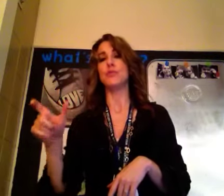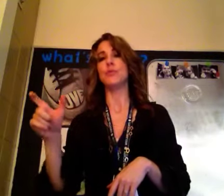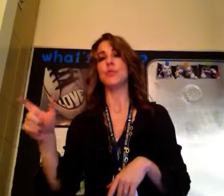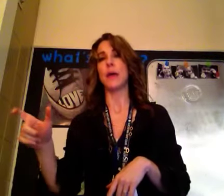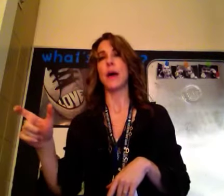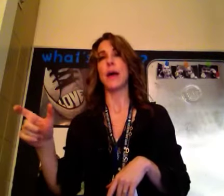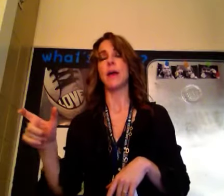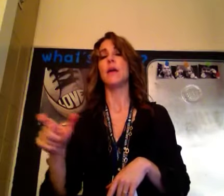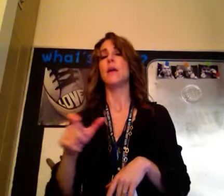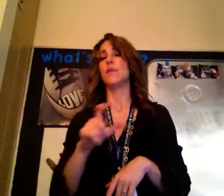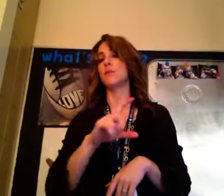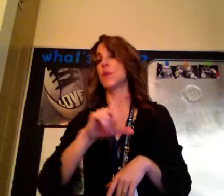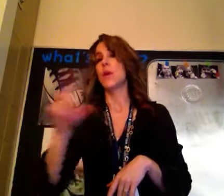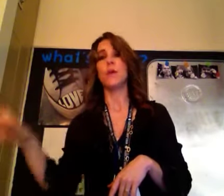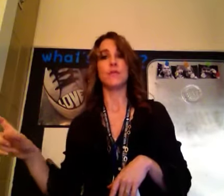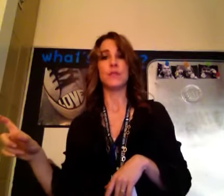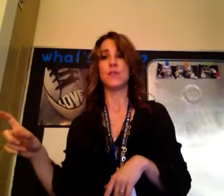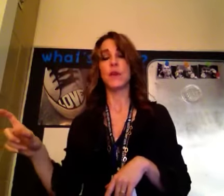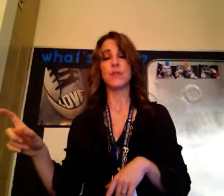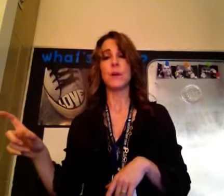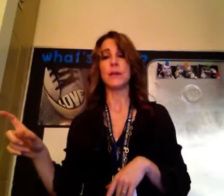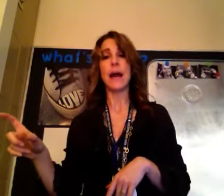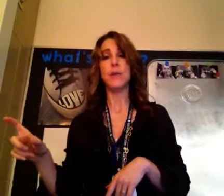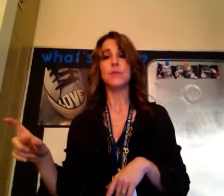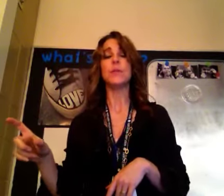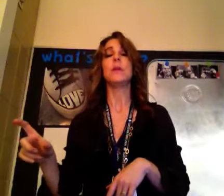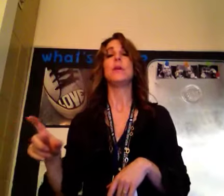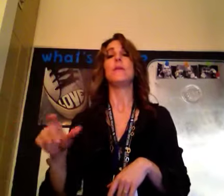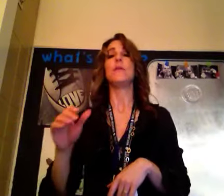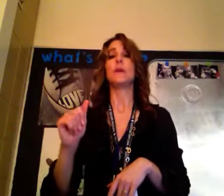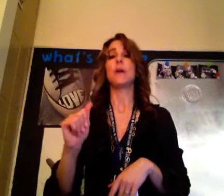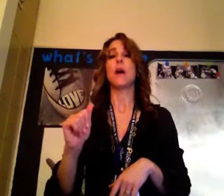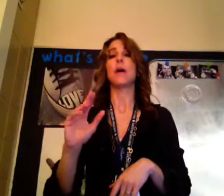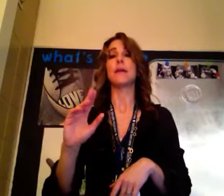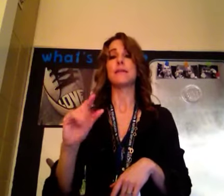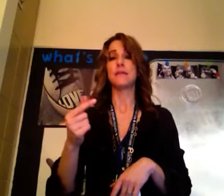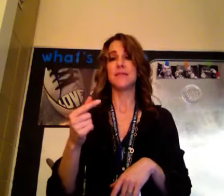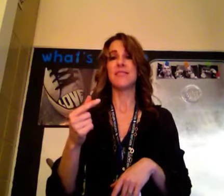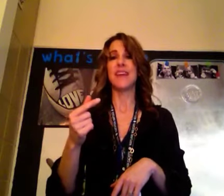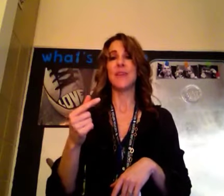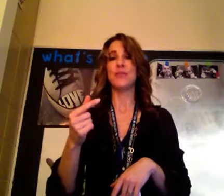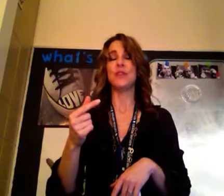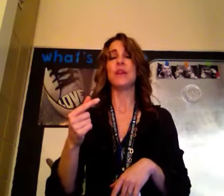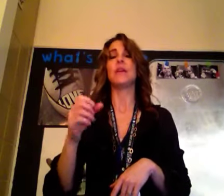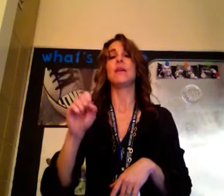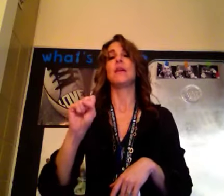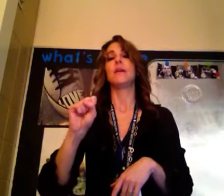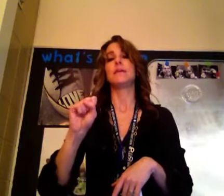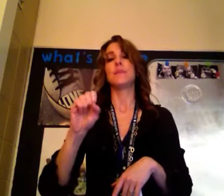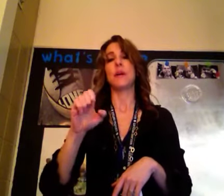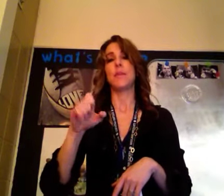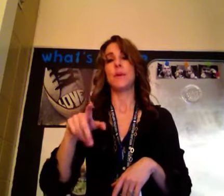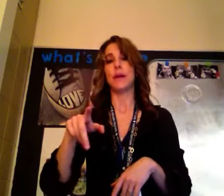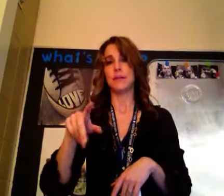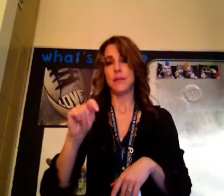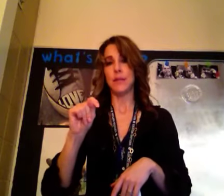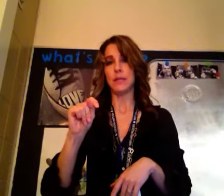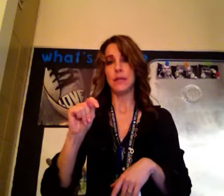June, July, those are all just fingerspelled out. Then you get to August, AUG, September S-E-P-T,